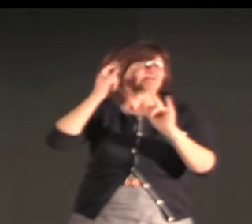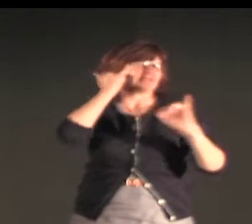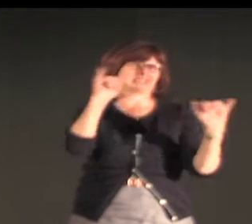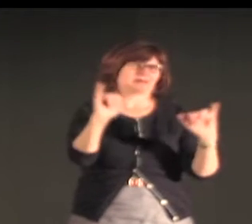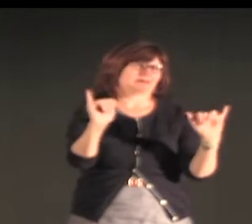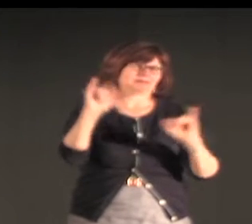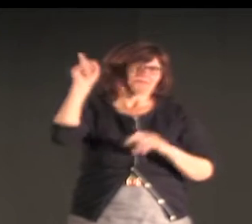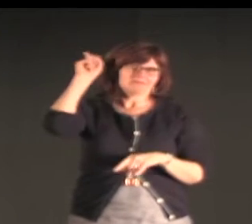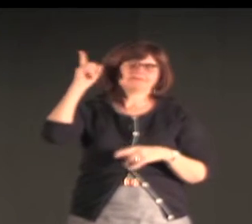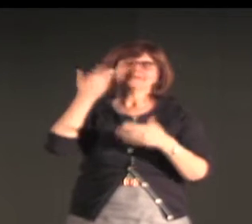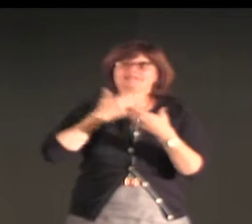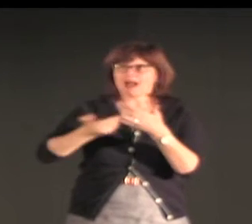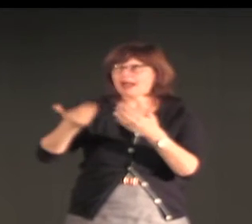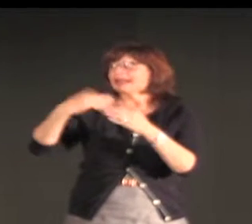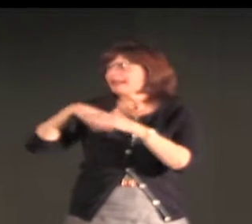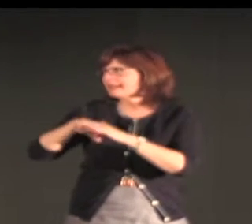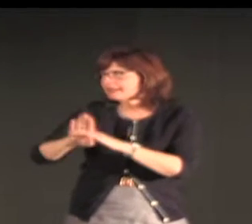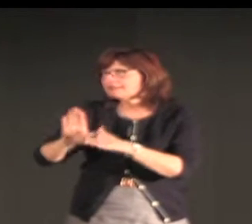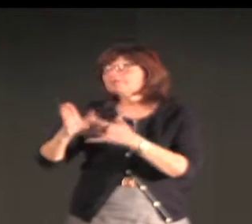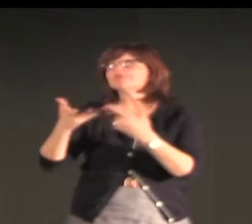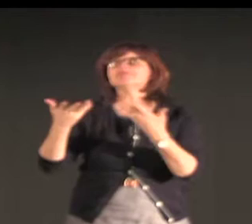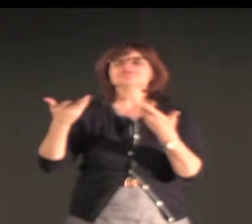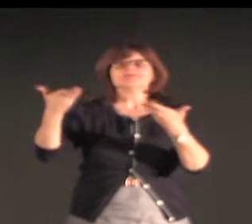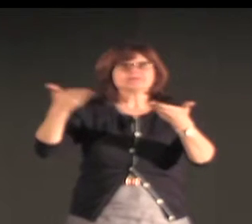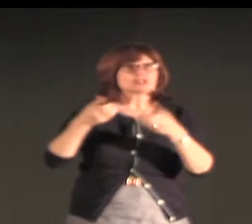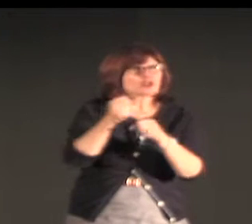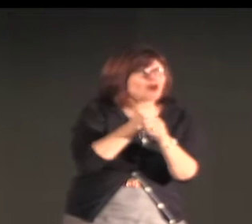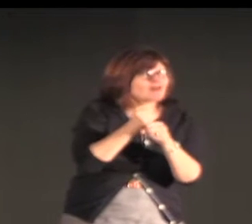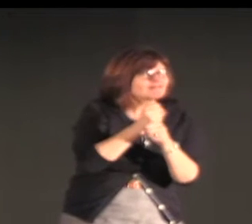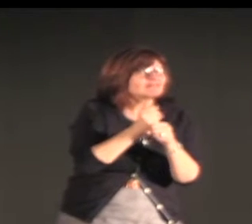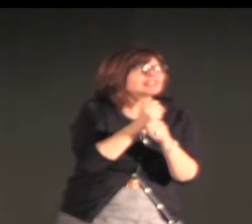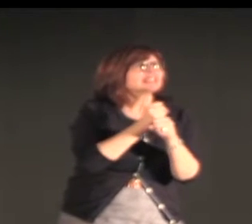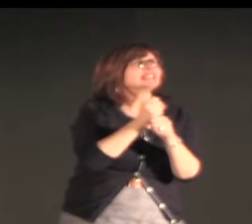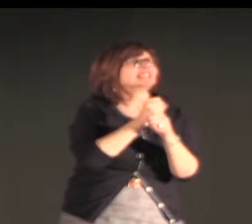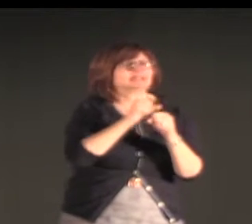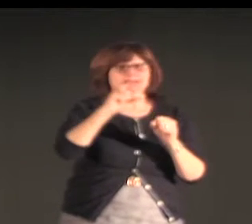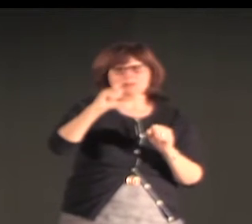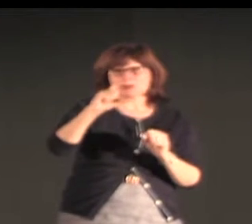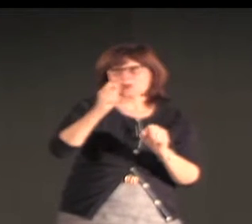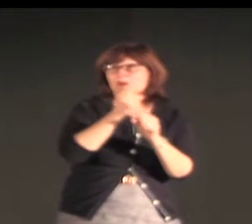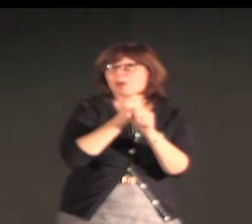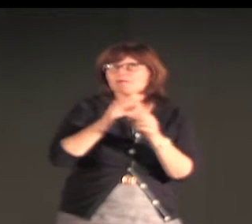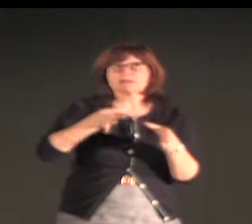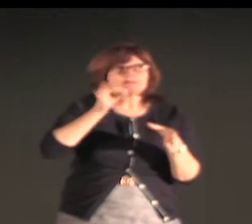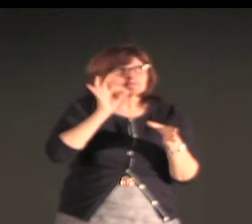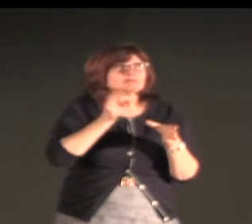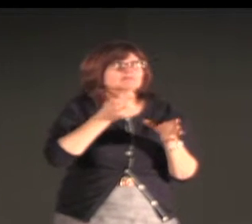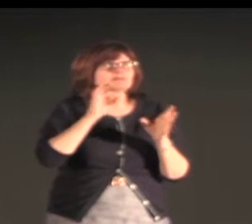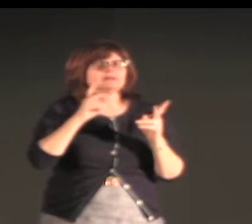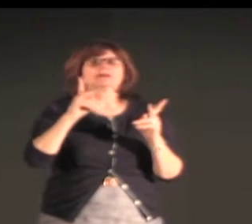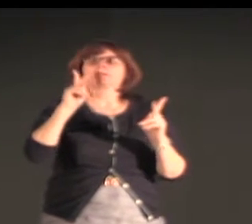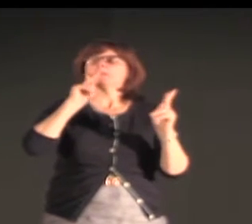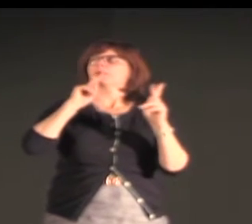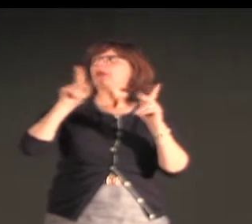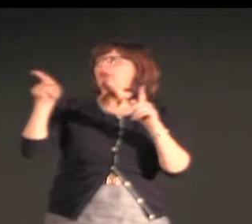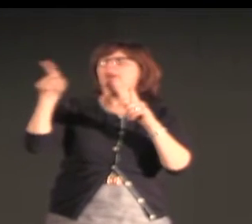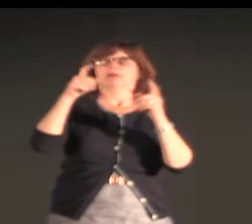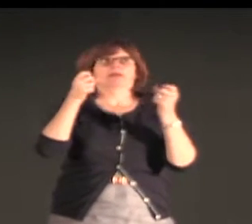I was invited into a home that looks very much like the photo here, and was off at coffee, a very small cup of strong